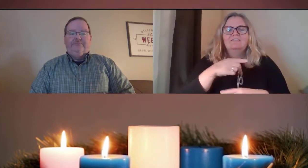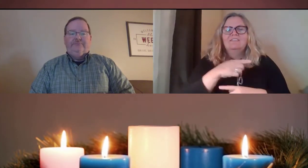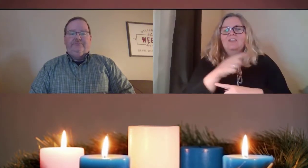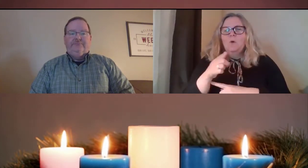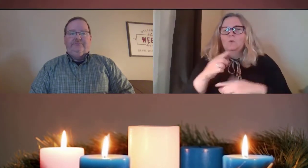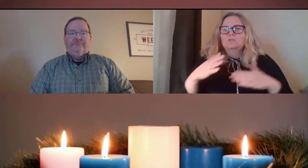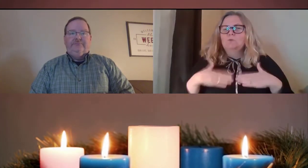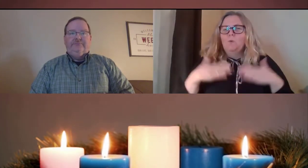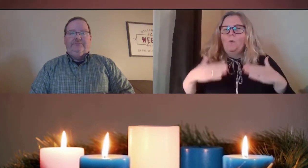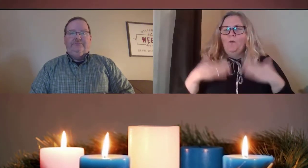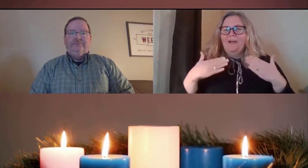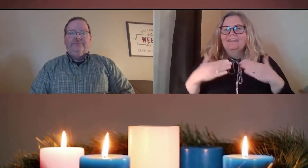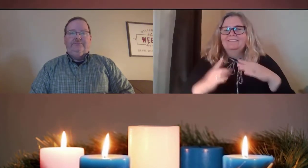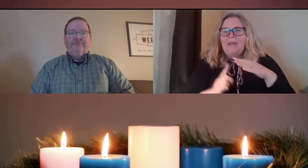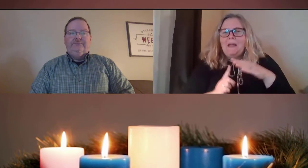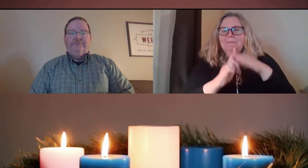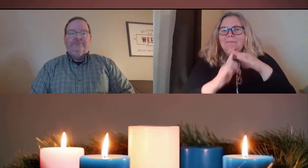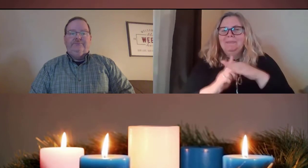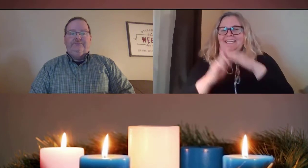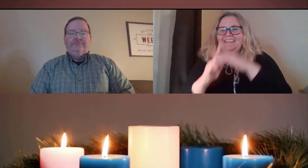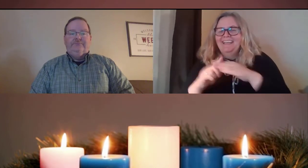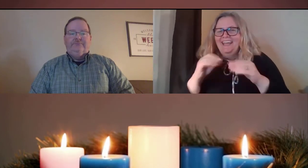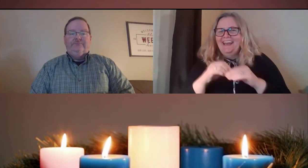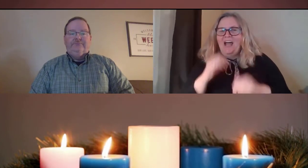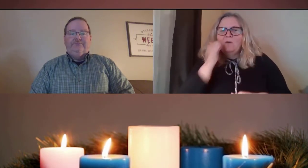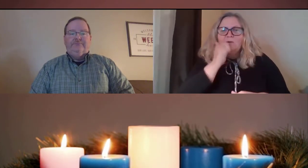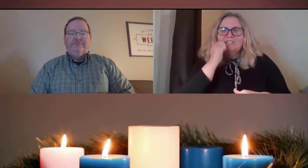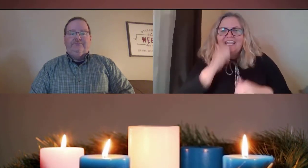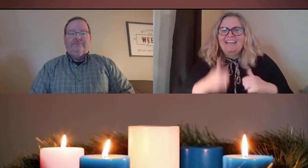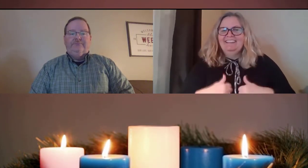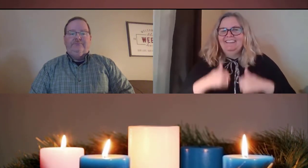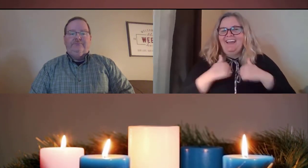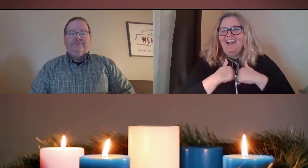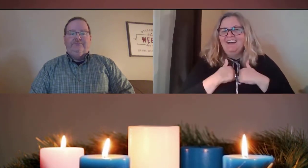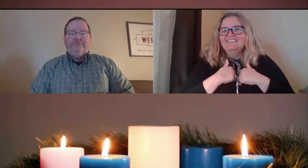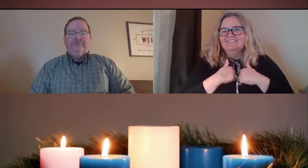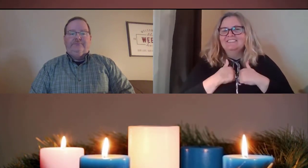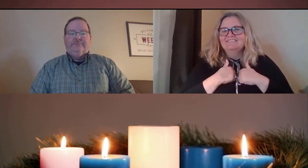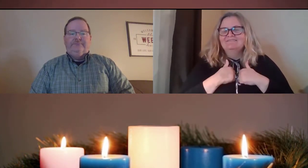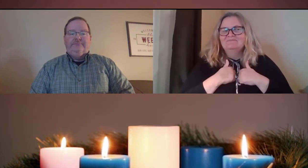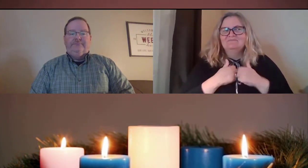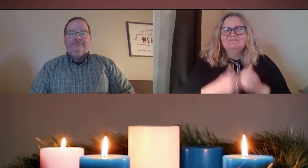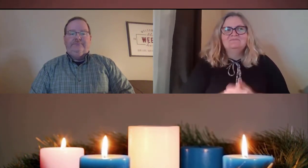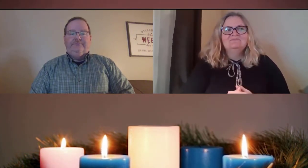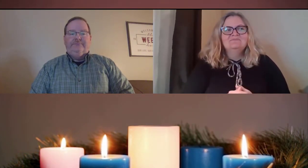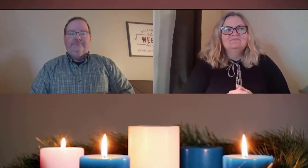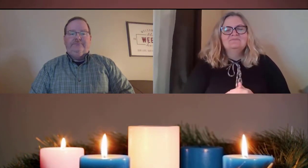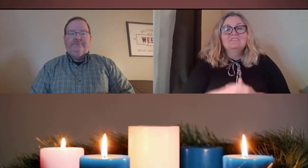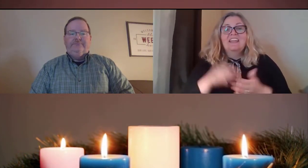Lord, help us not to overlook those joys that appear in our daily lives.